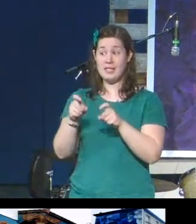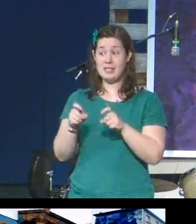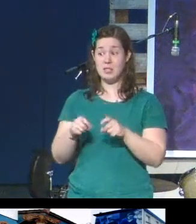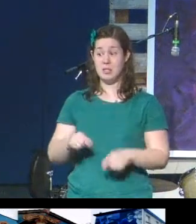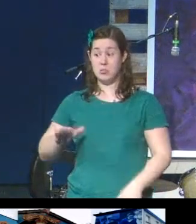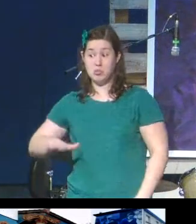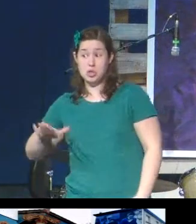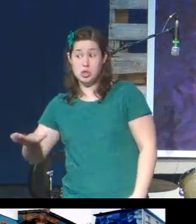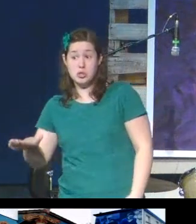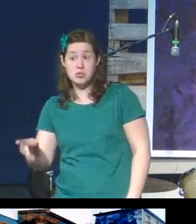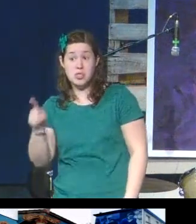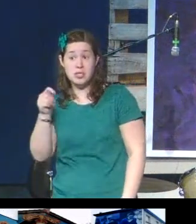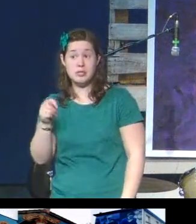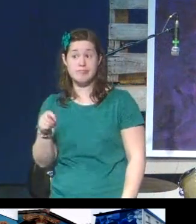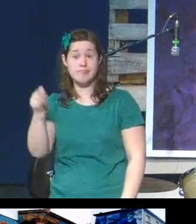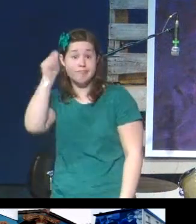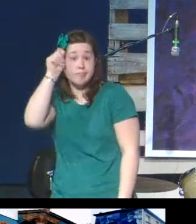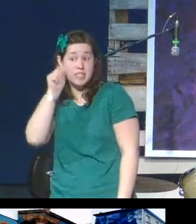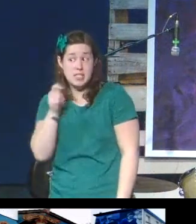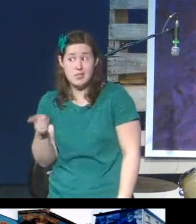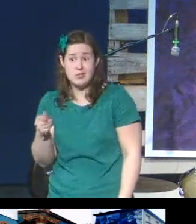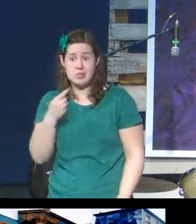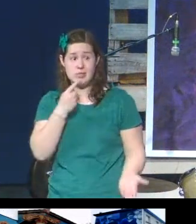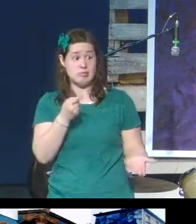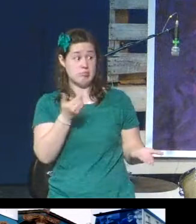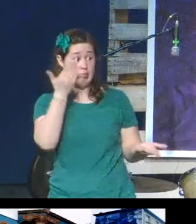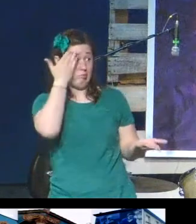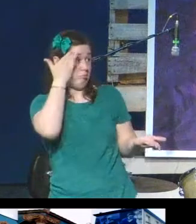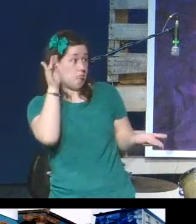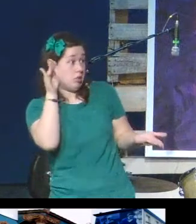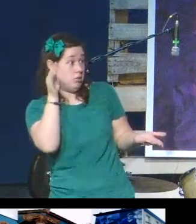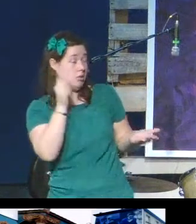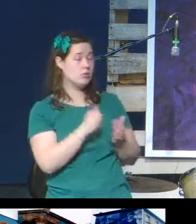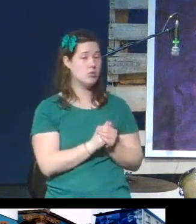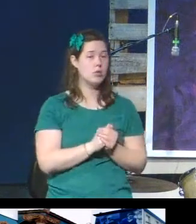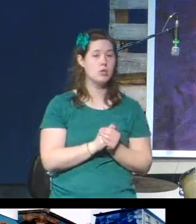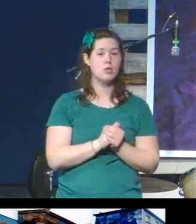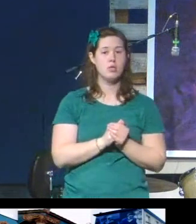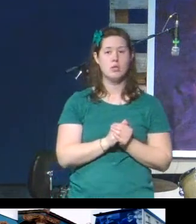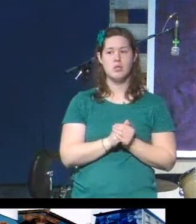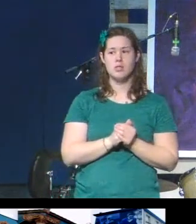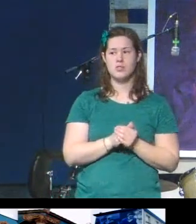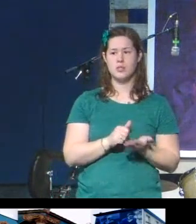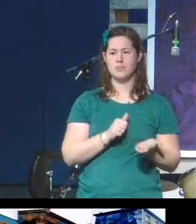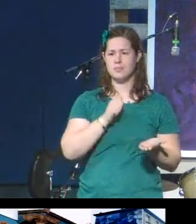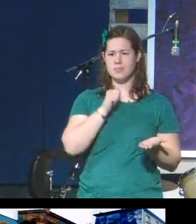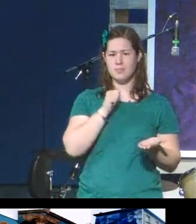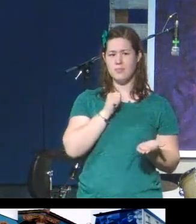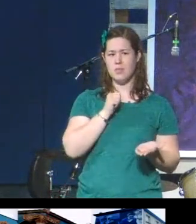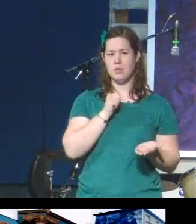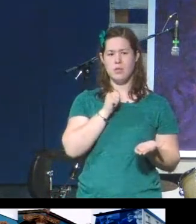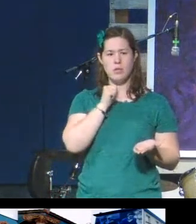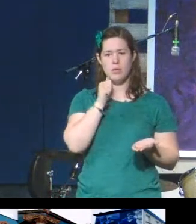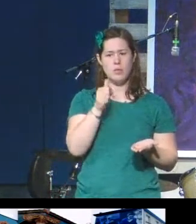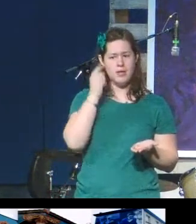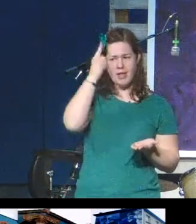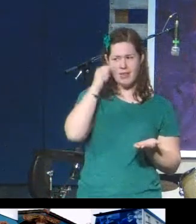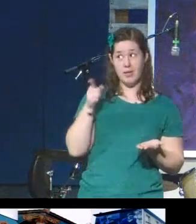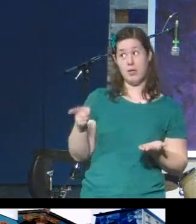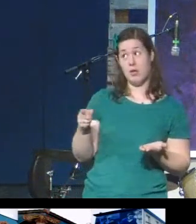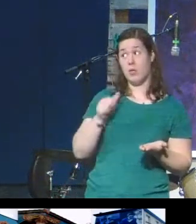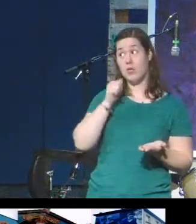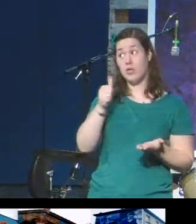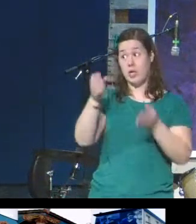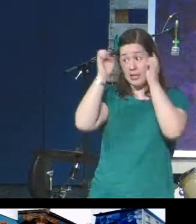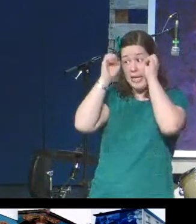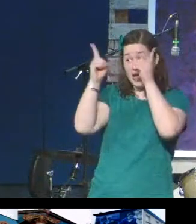really know. And of course, what struck us was not so much that they didn't have the educated past and history as those who may have lived through